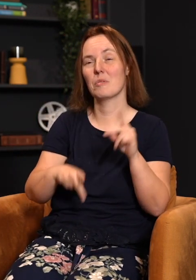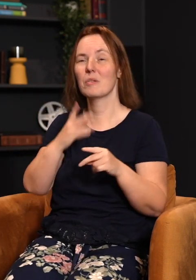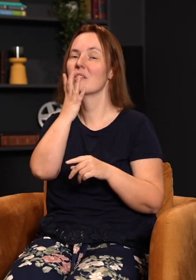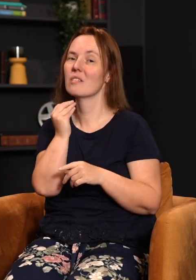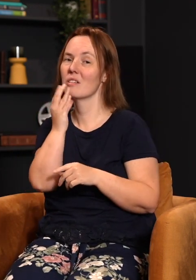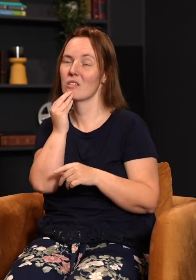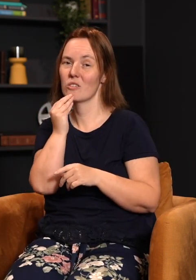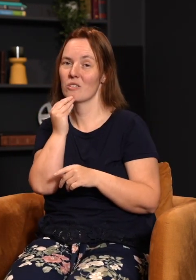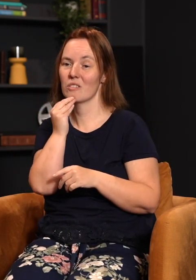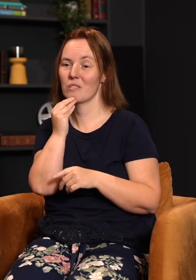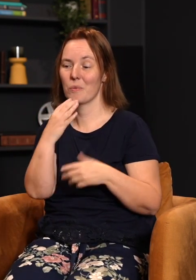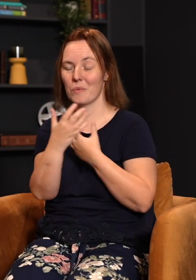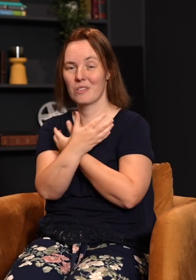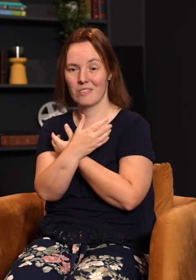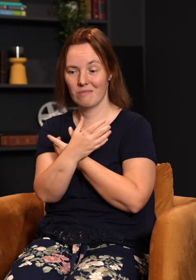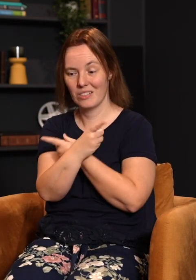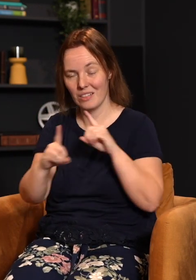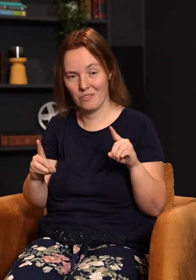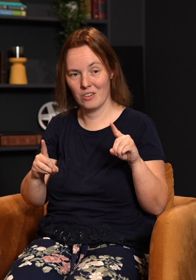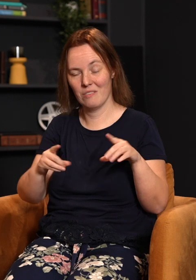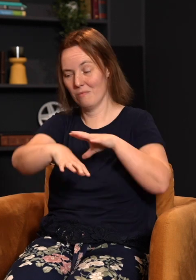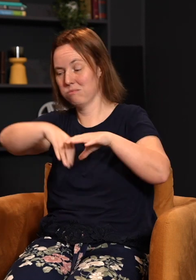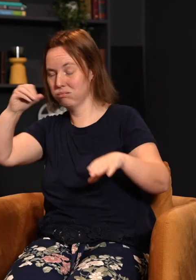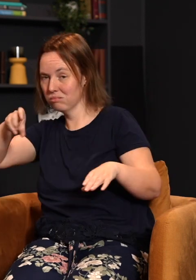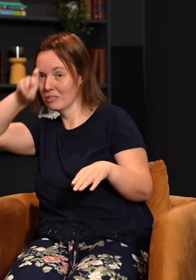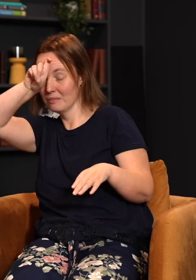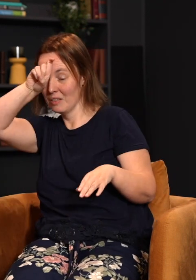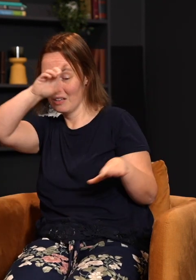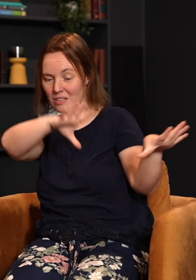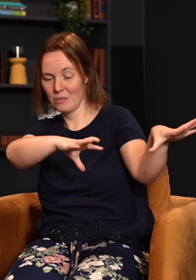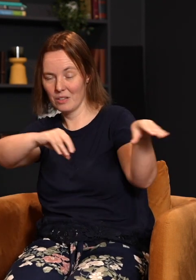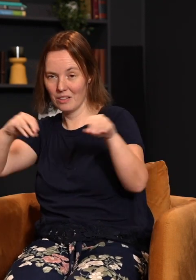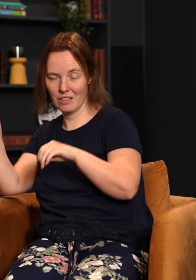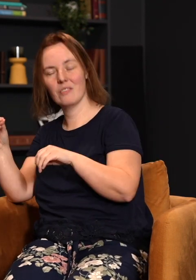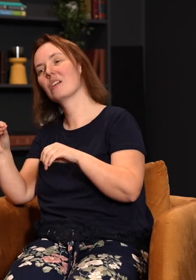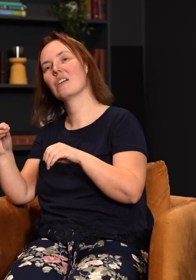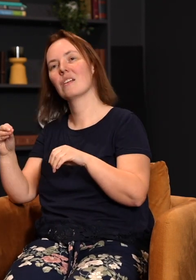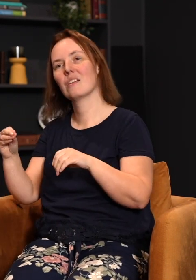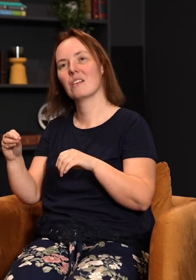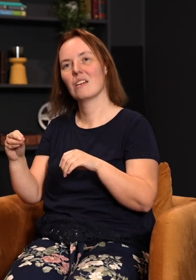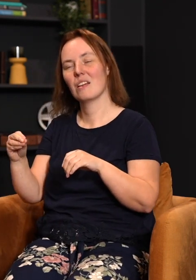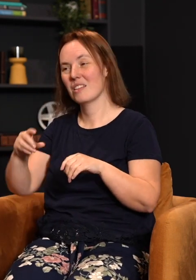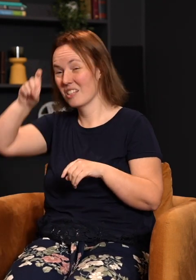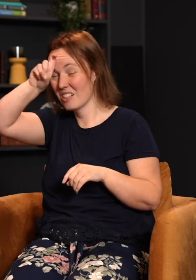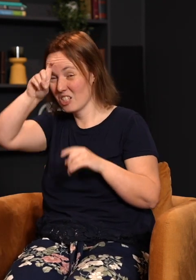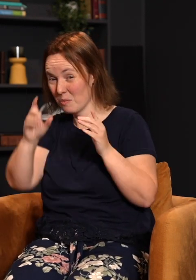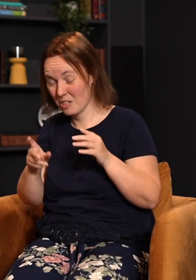Jews, that were delivered out of Egypt. As they were leaving that nation, the Bible says they plundered Egypt, not with weapons, but the